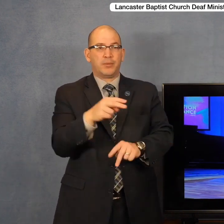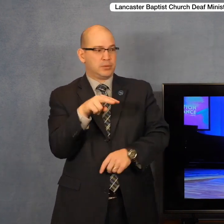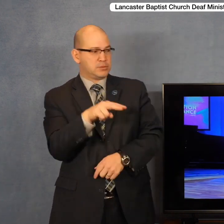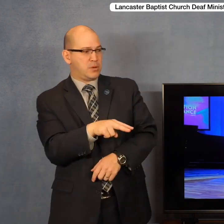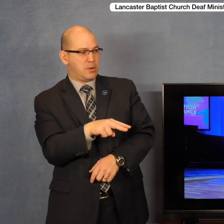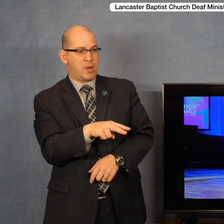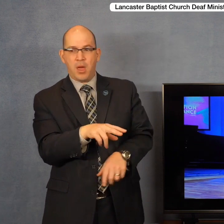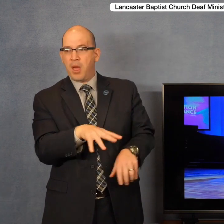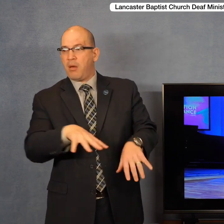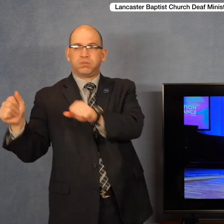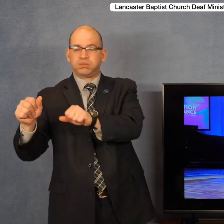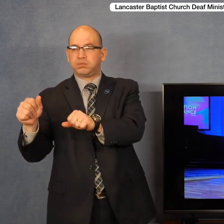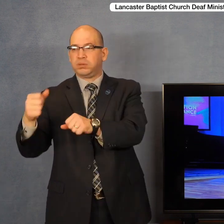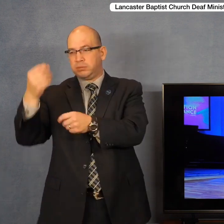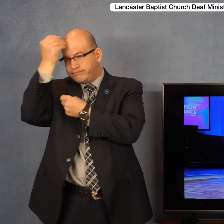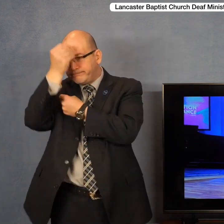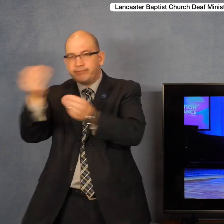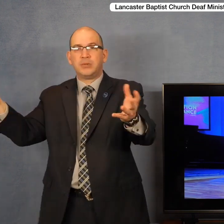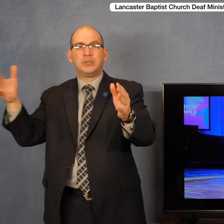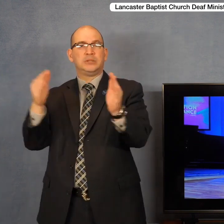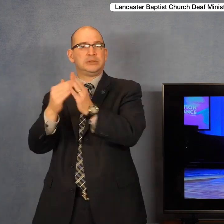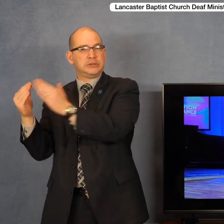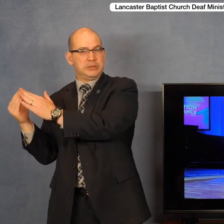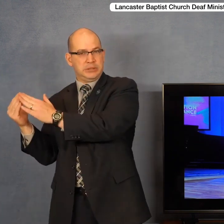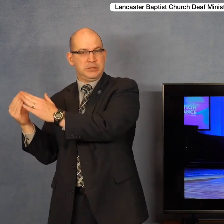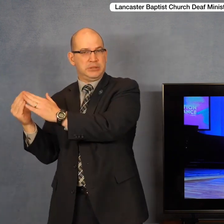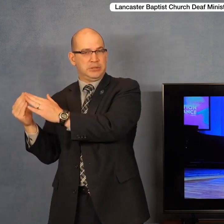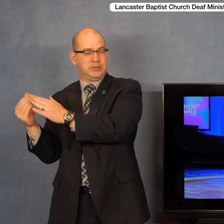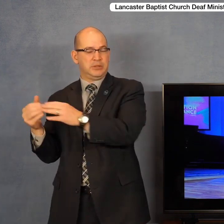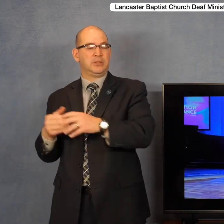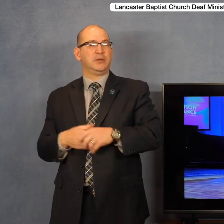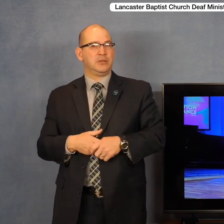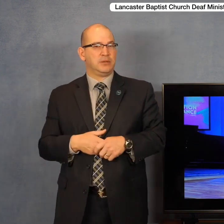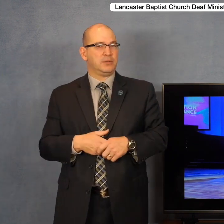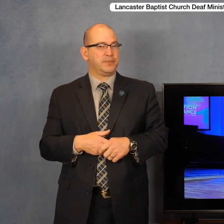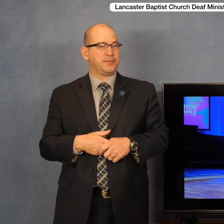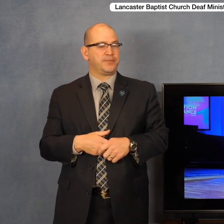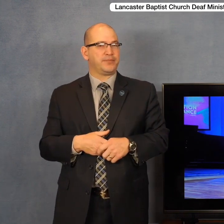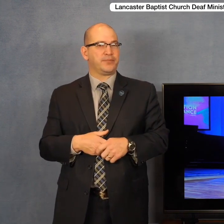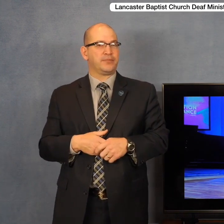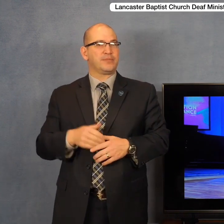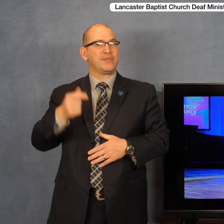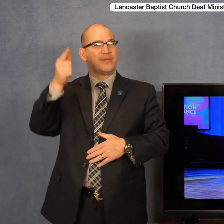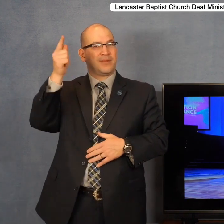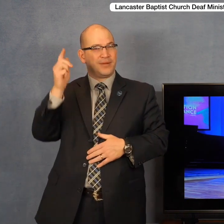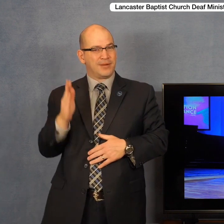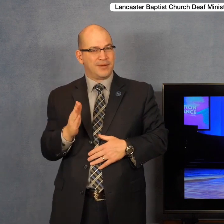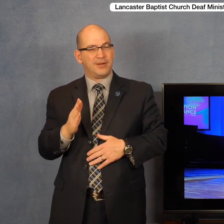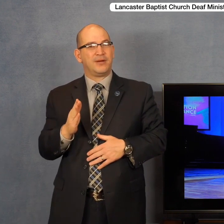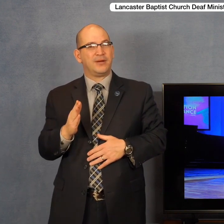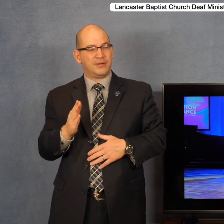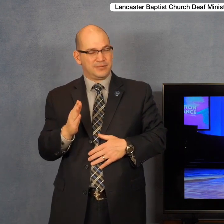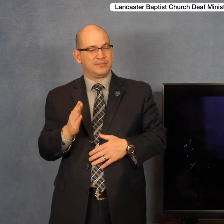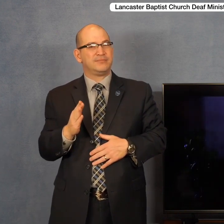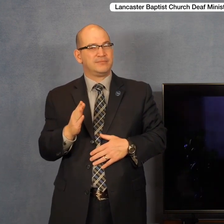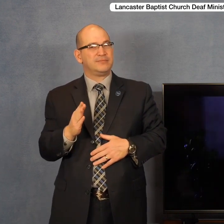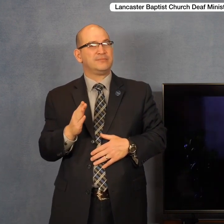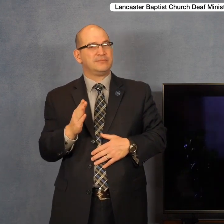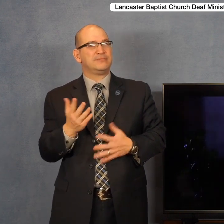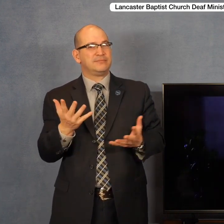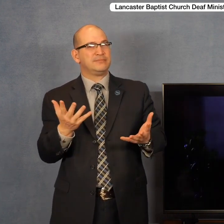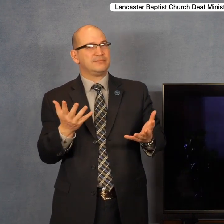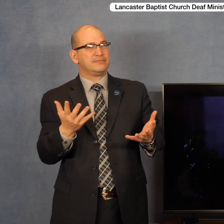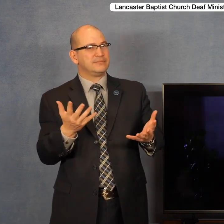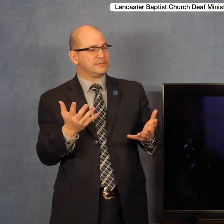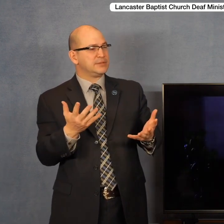fled and went and told it in the city and in the country. You see, God takes these demonic